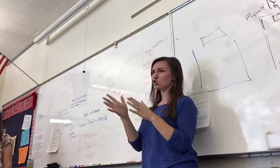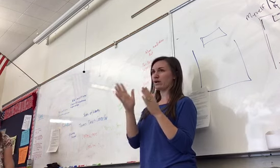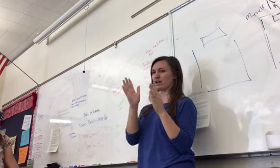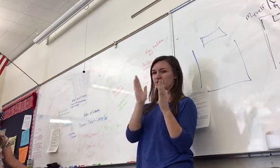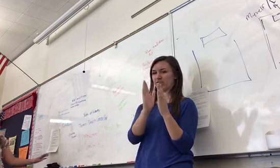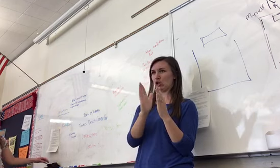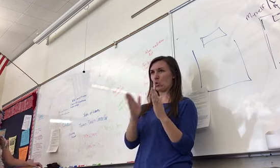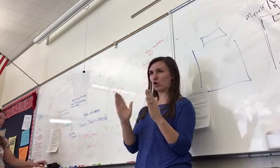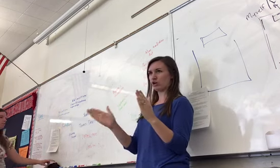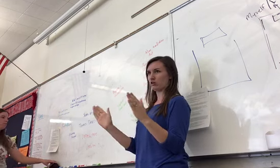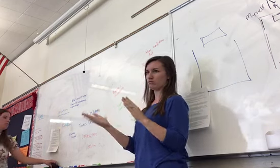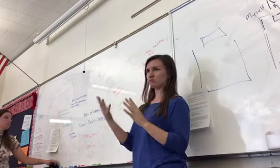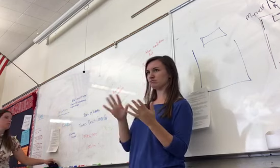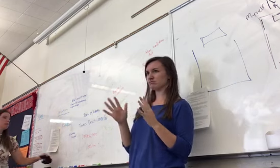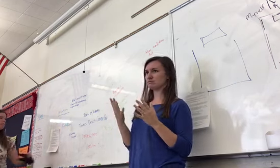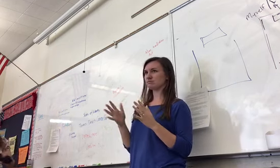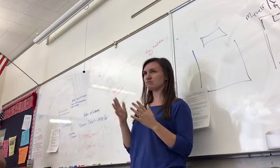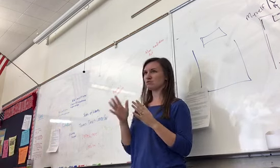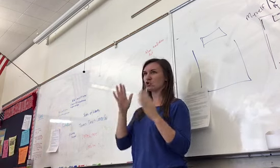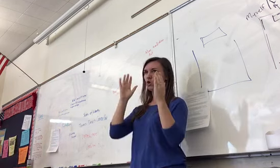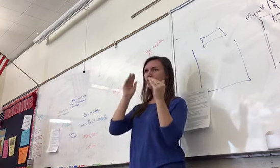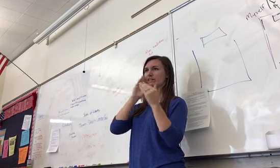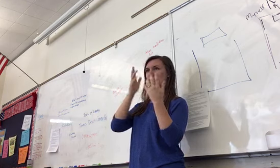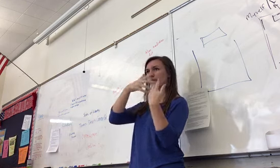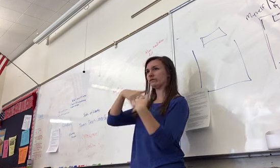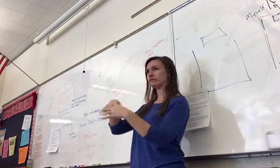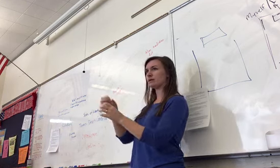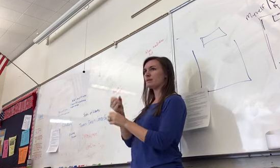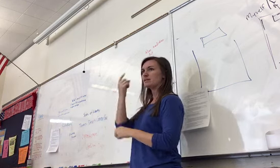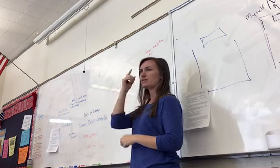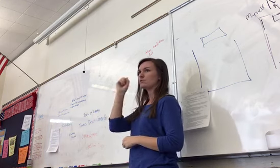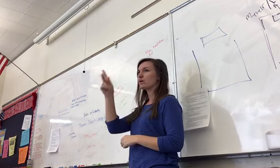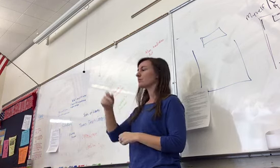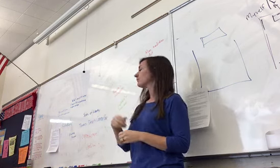so hopefully it'll make sense. So let's start.